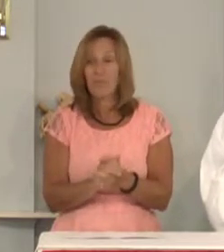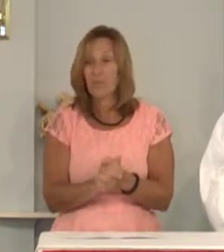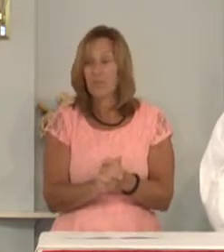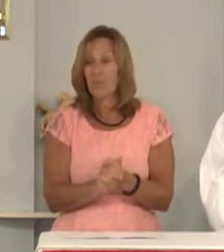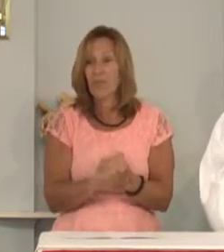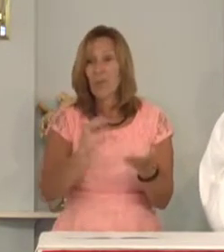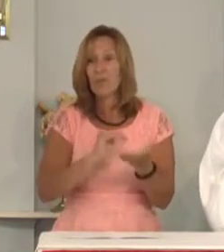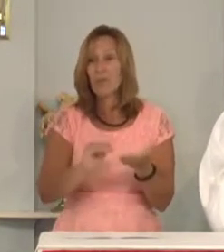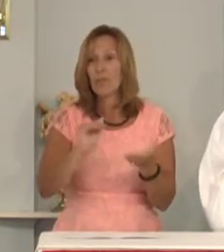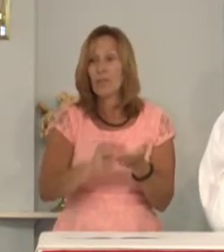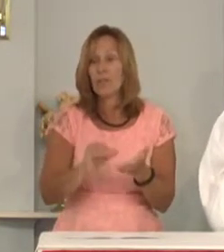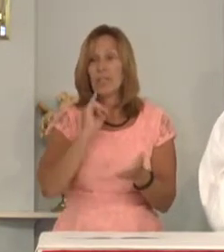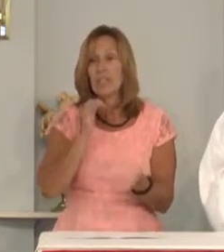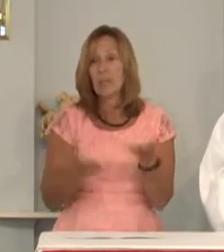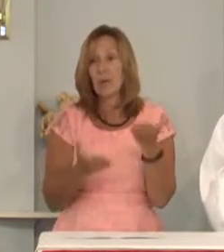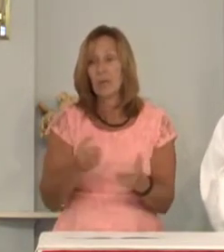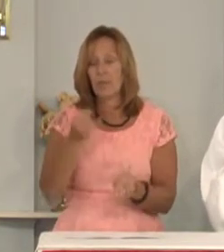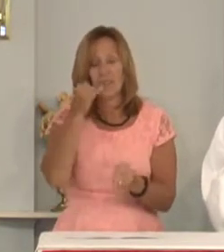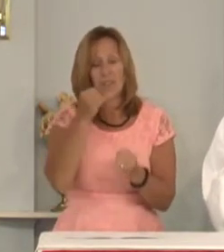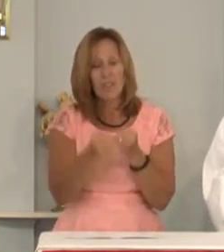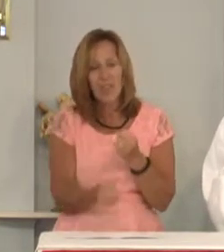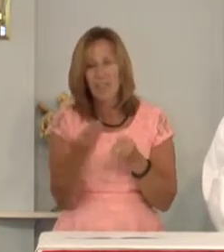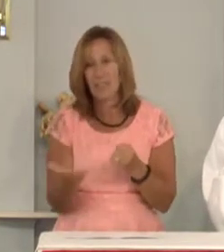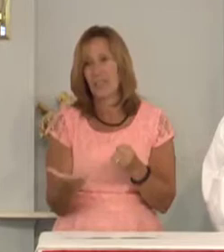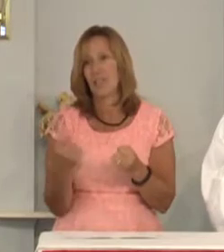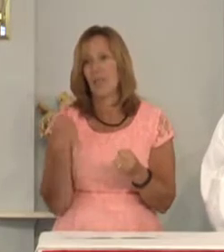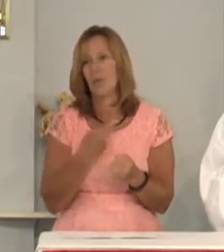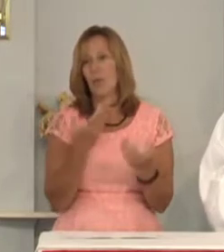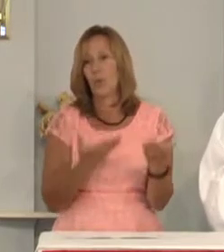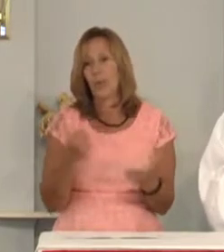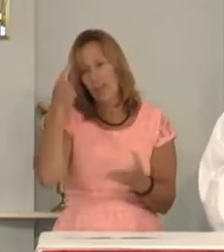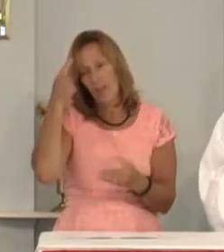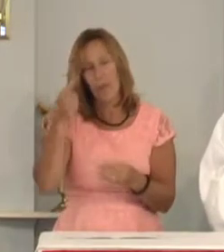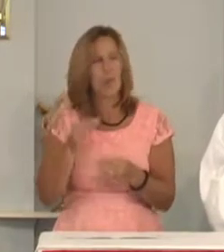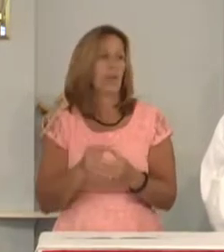forgiveness is probably the last thing on our mind.